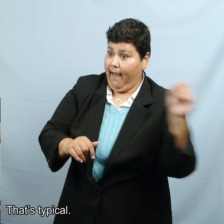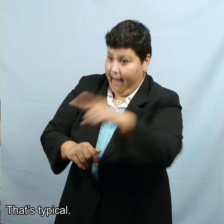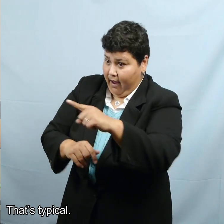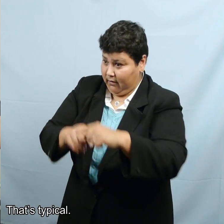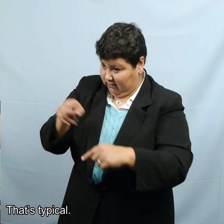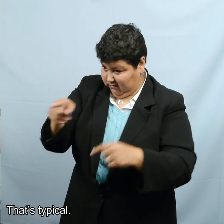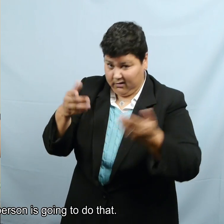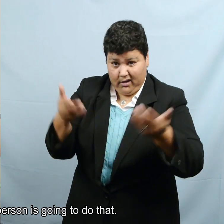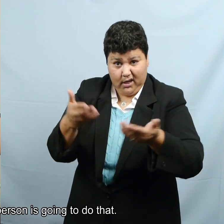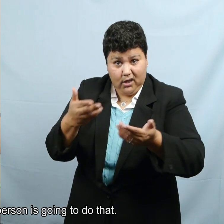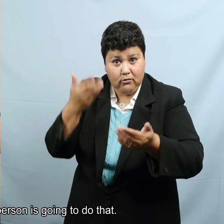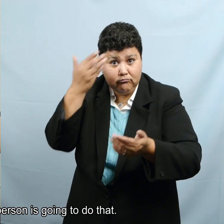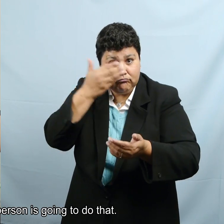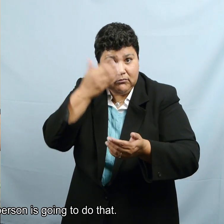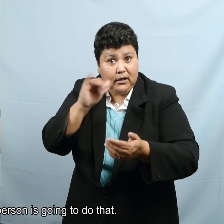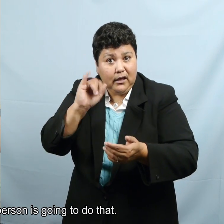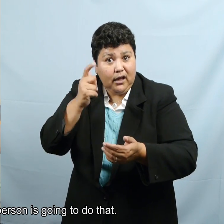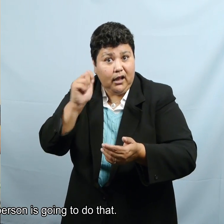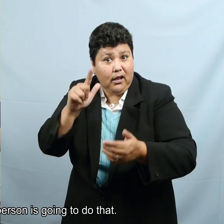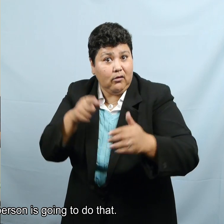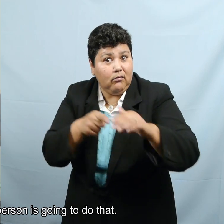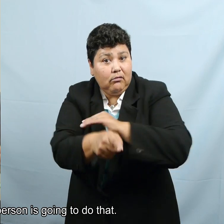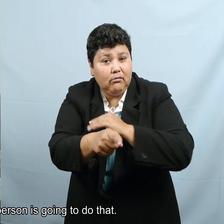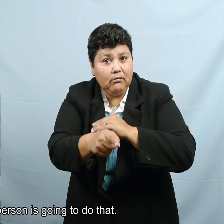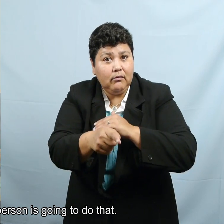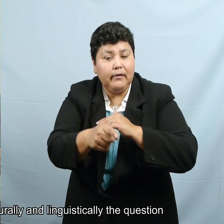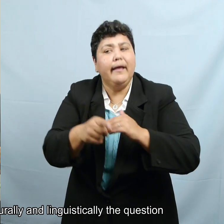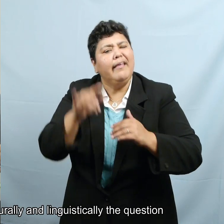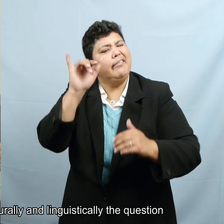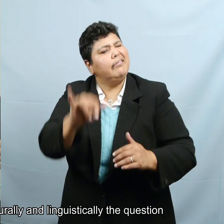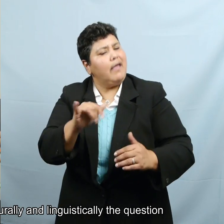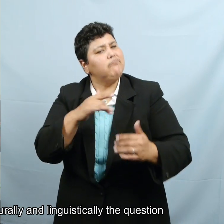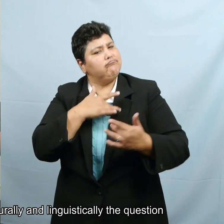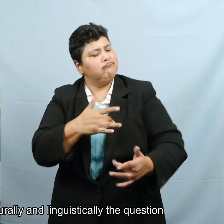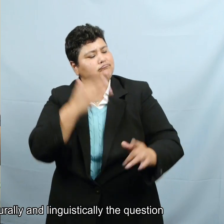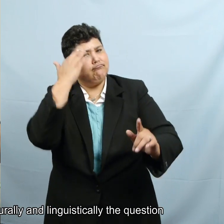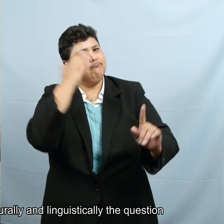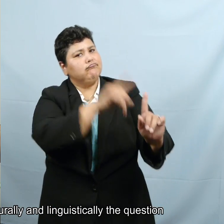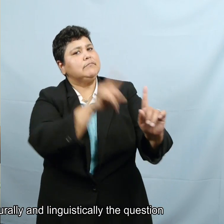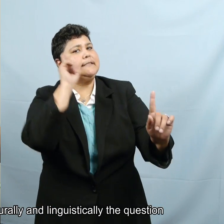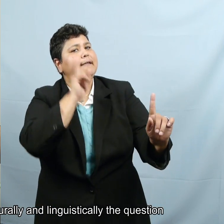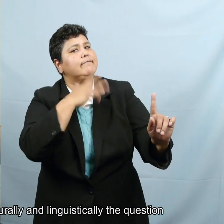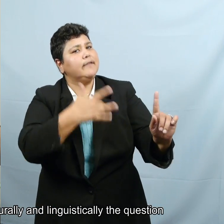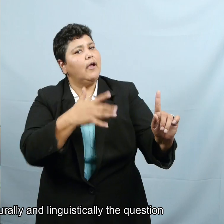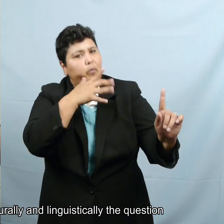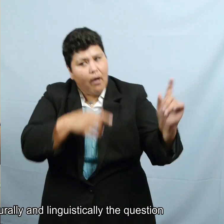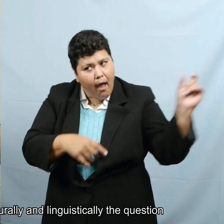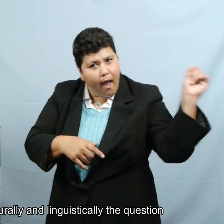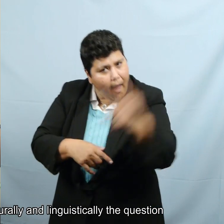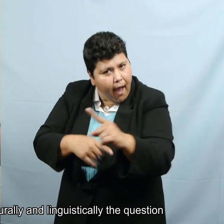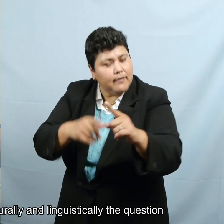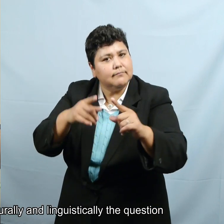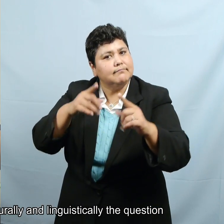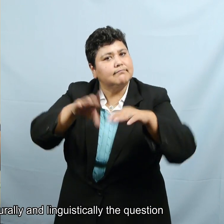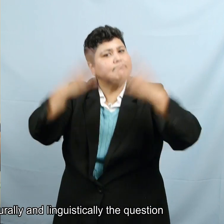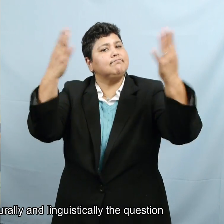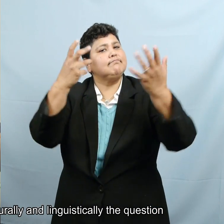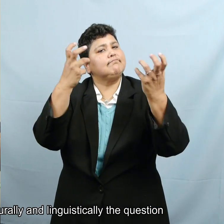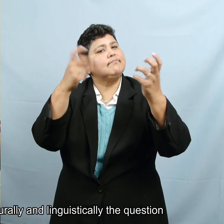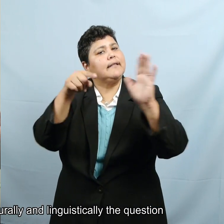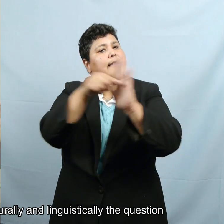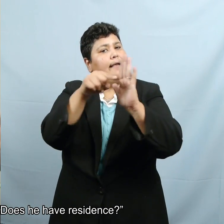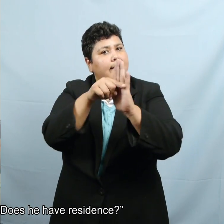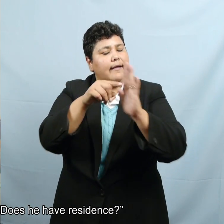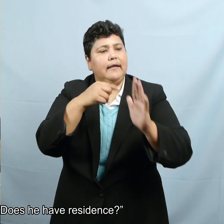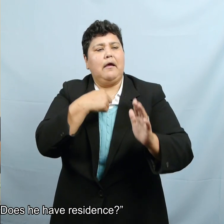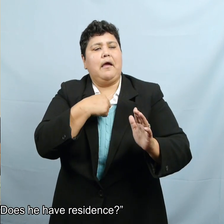That's typical. A deaf person is going to do that. So I mediated culturally and linguistically